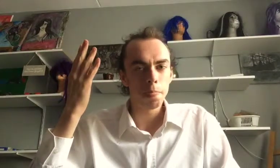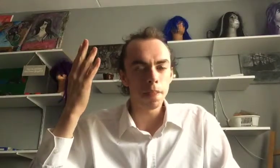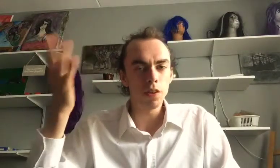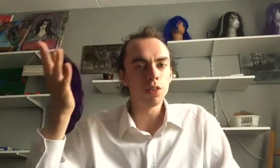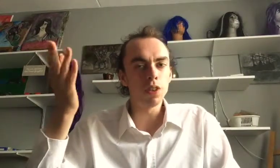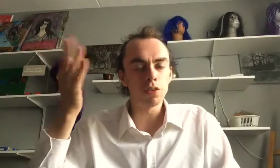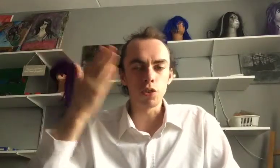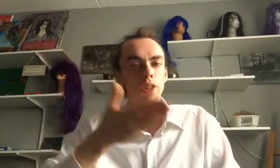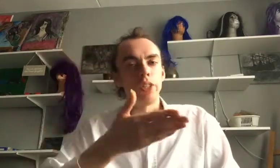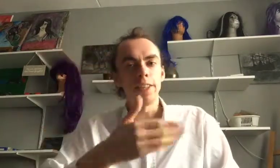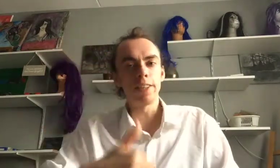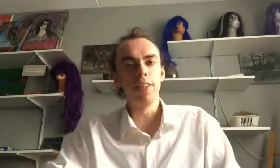you'll only have to know it.